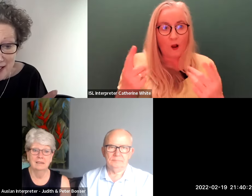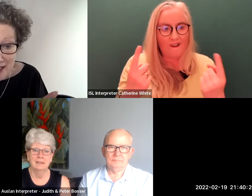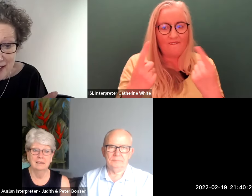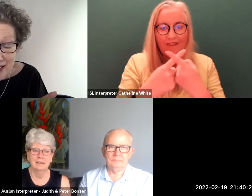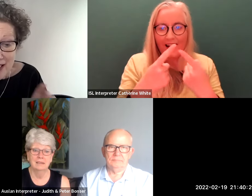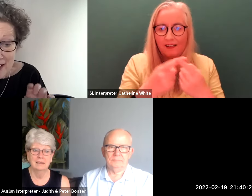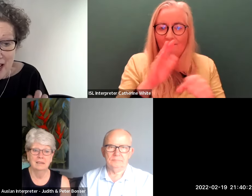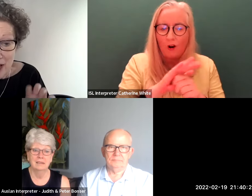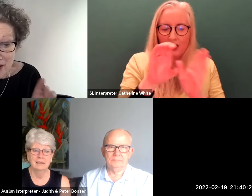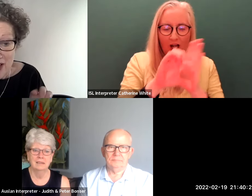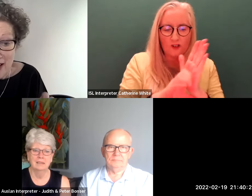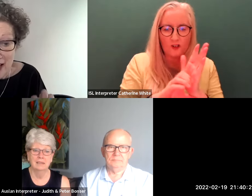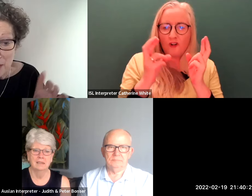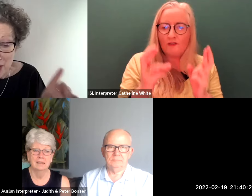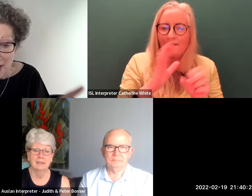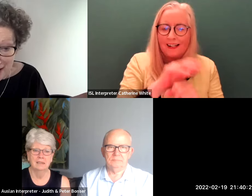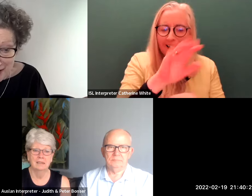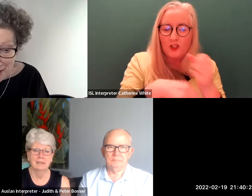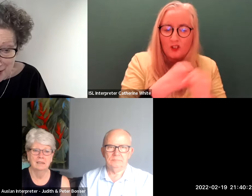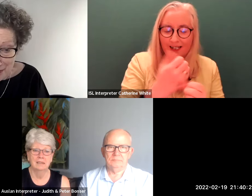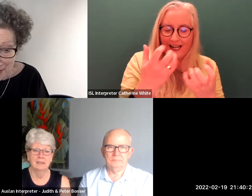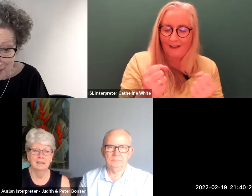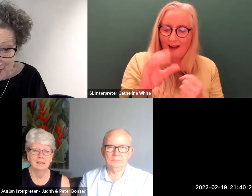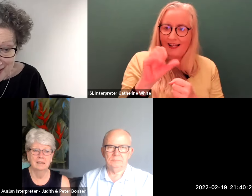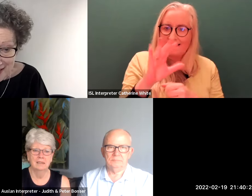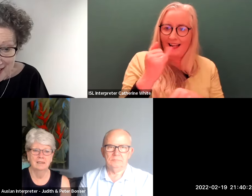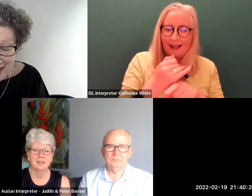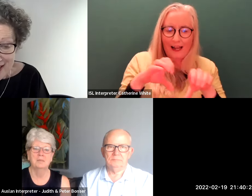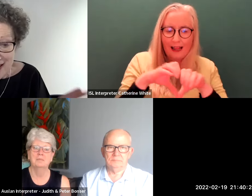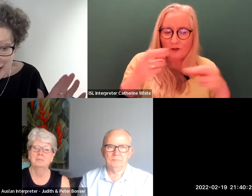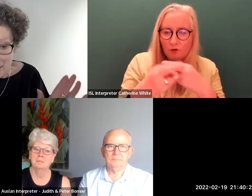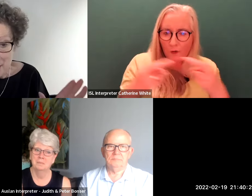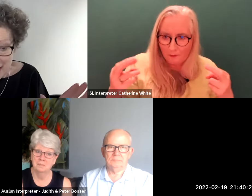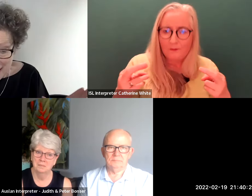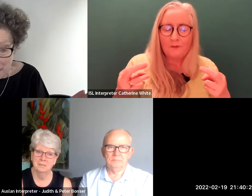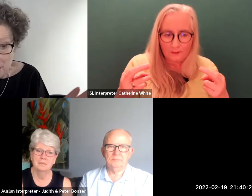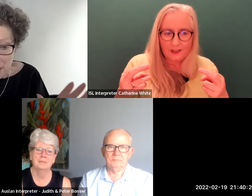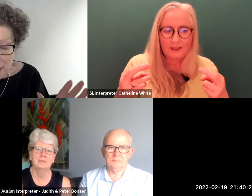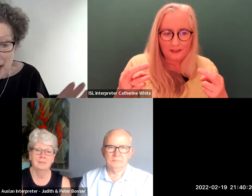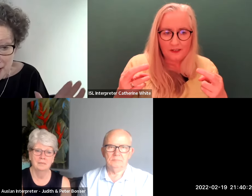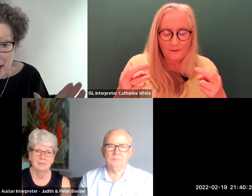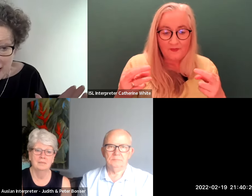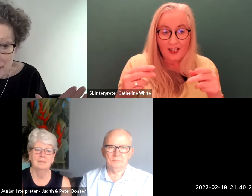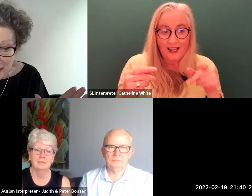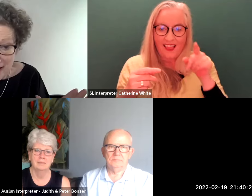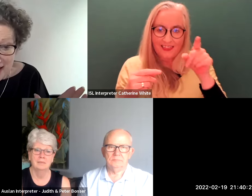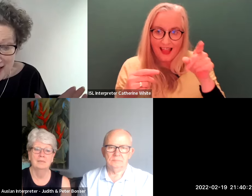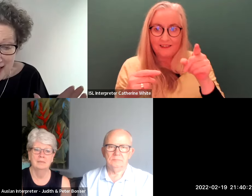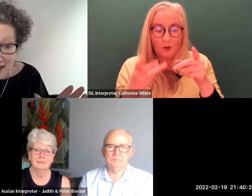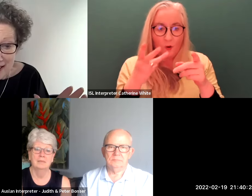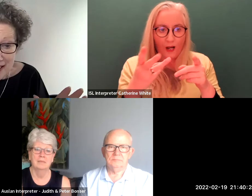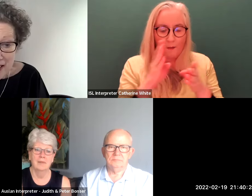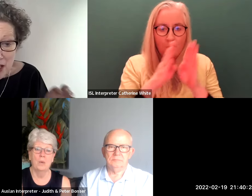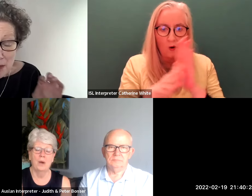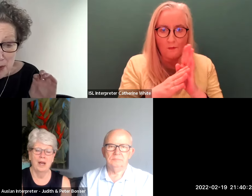his son to have irish sign language in the classroom it's a it's probably going to be a landmark case